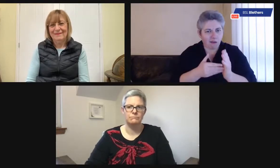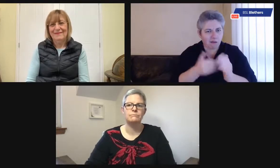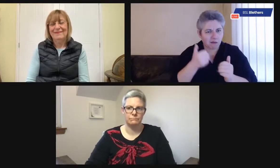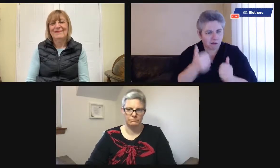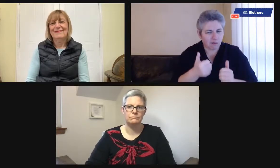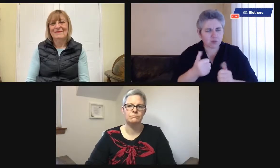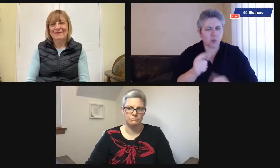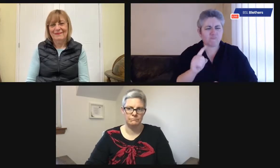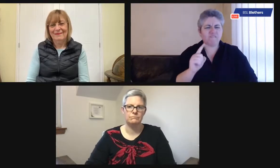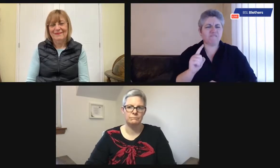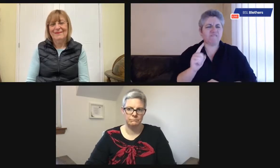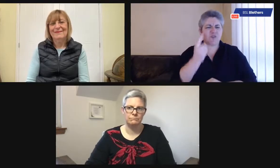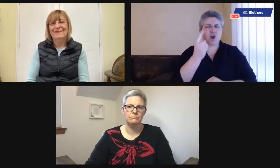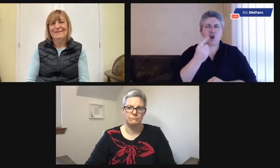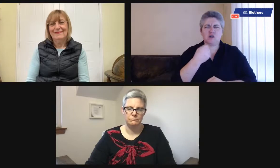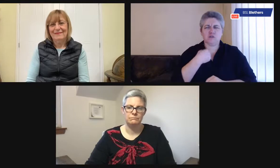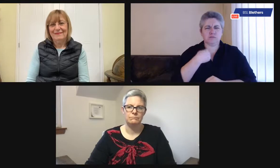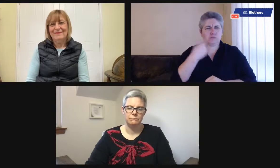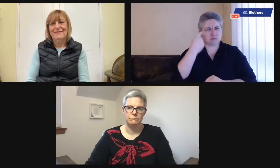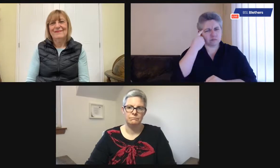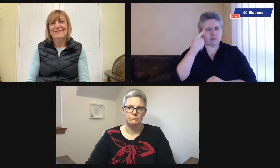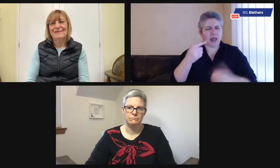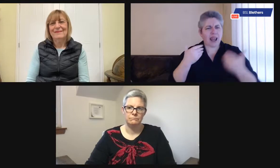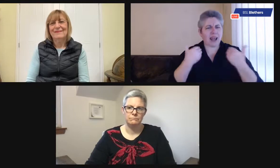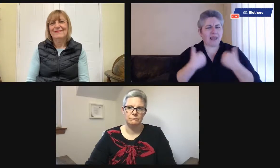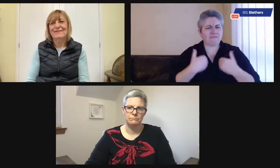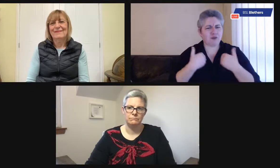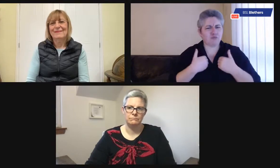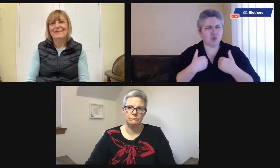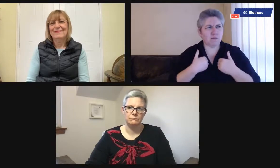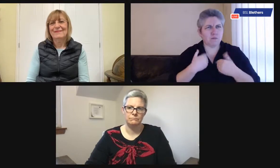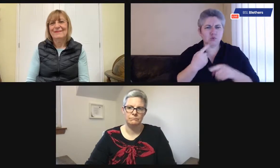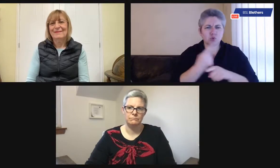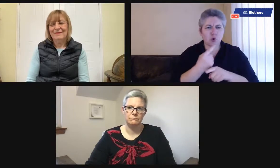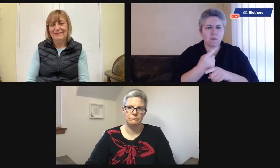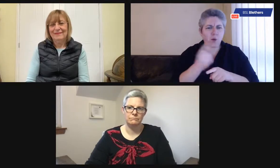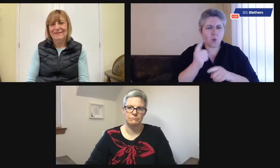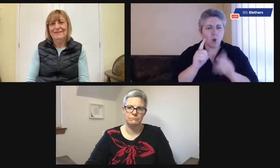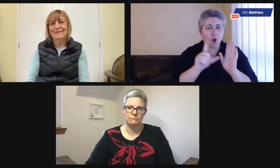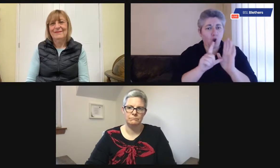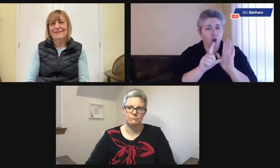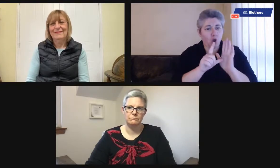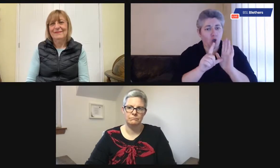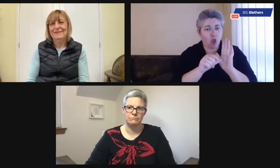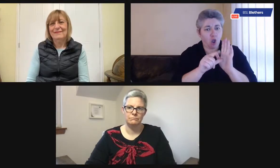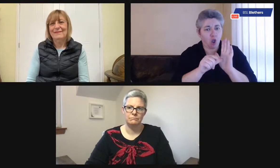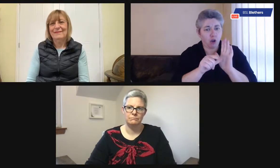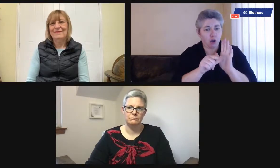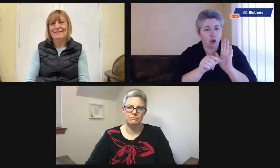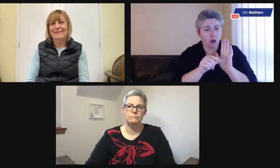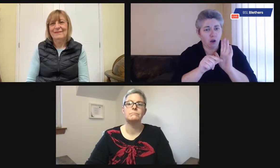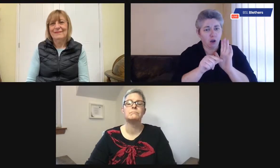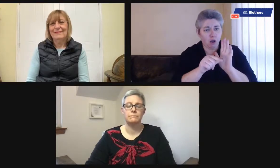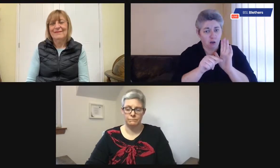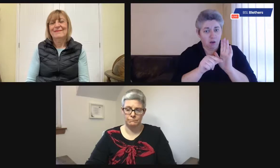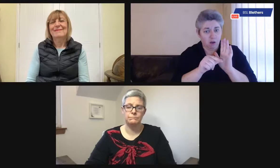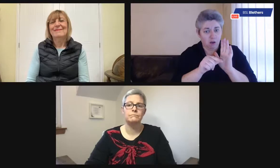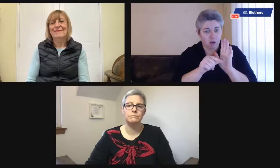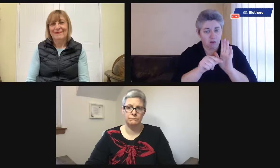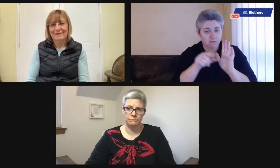you know, that might help us stimulate some discussion and bring for some more ideas. So the first thing I want to